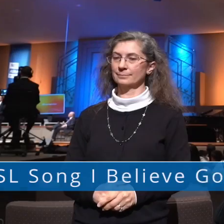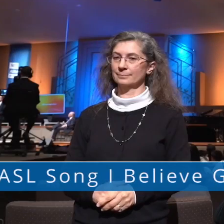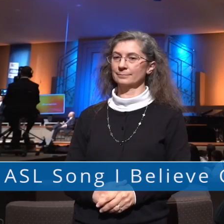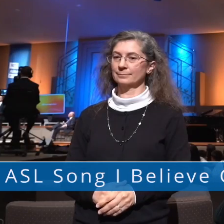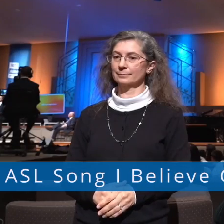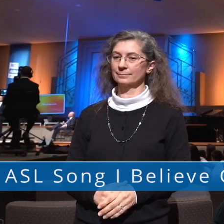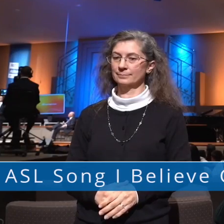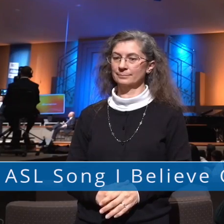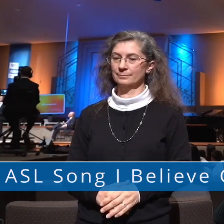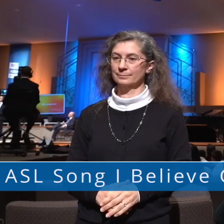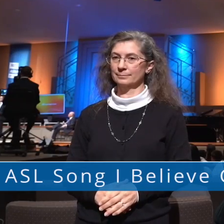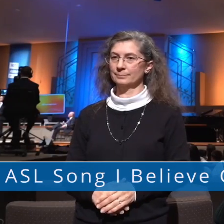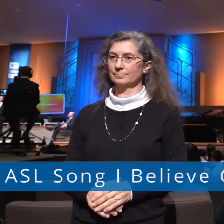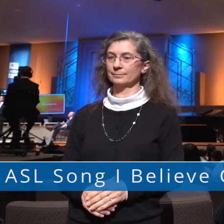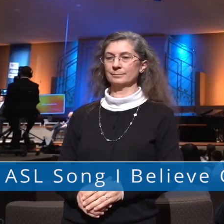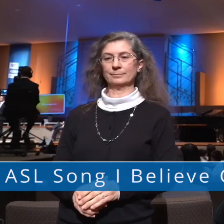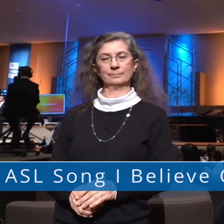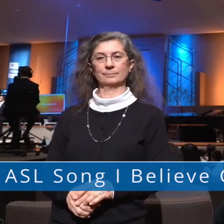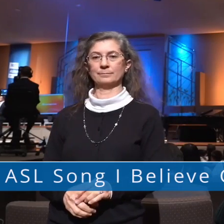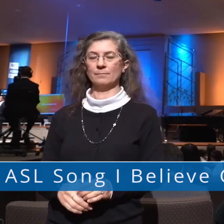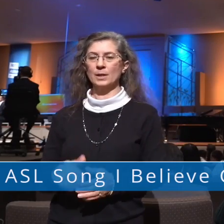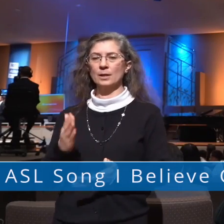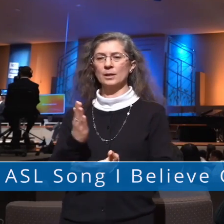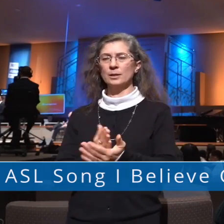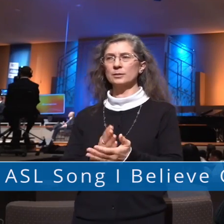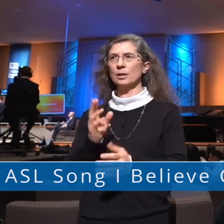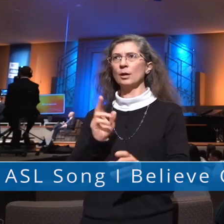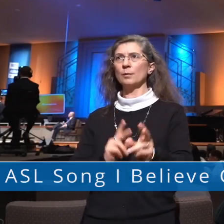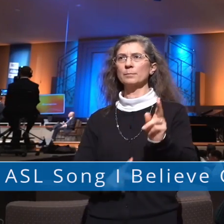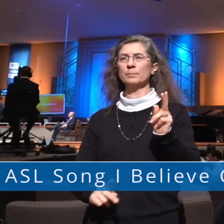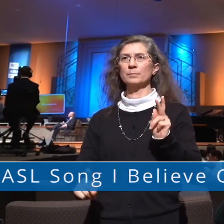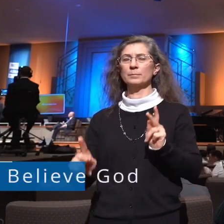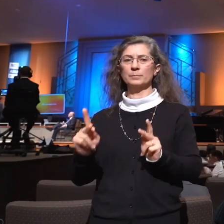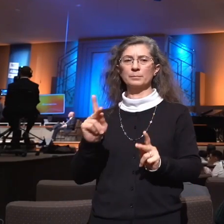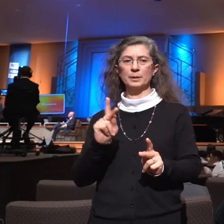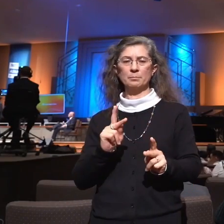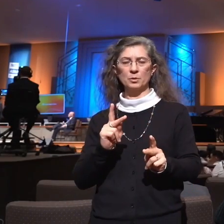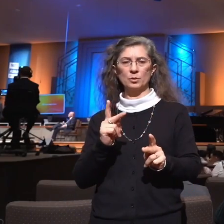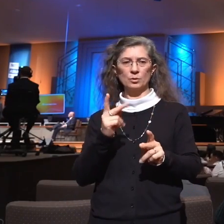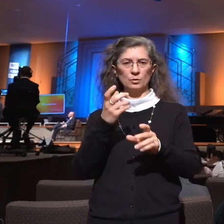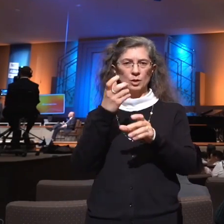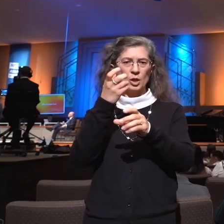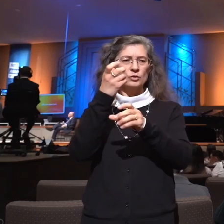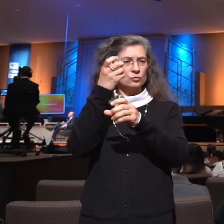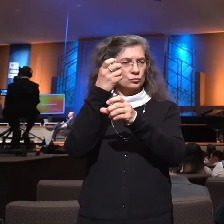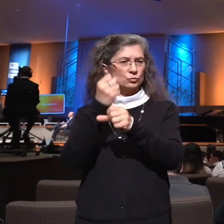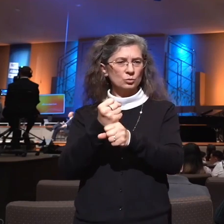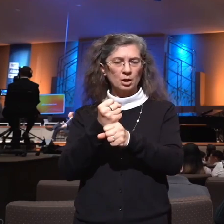Some place their trust in the wisdom of another.